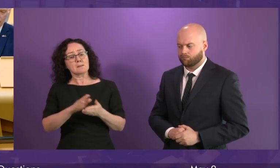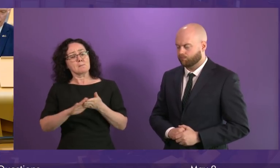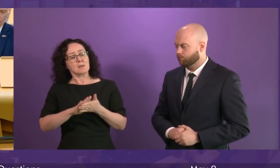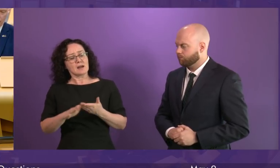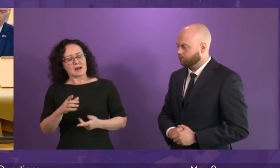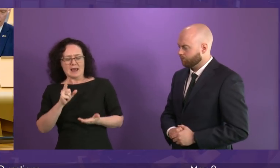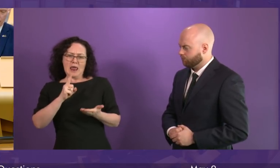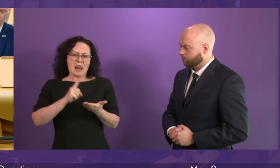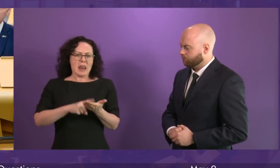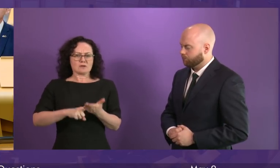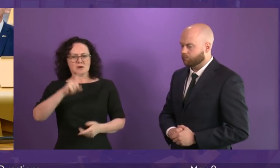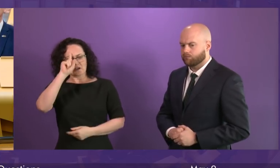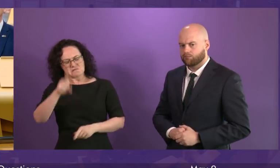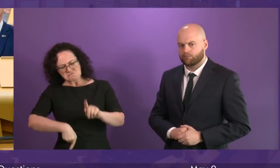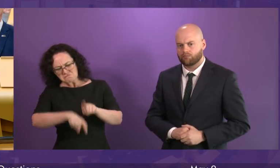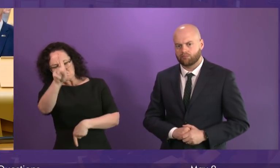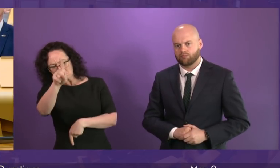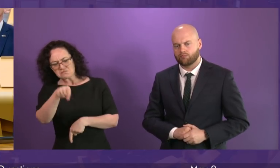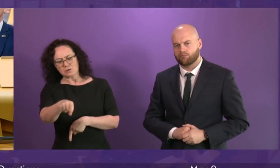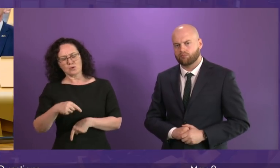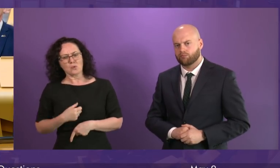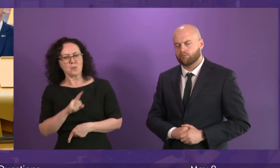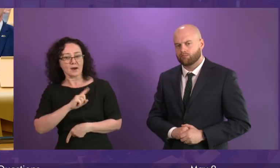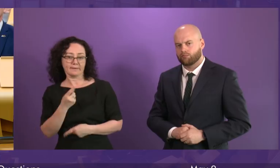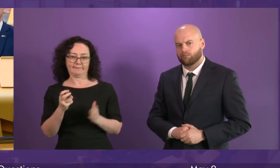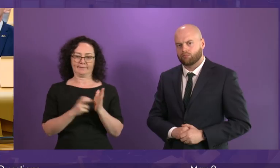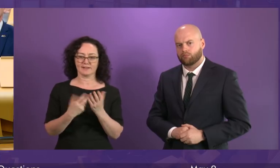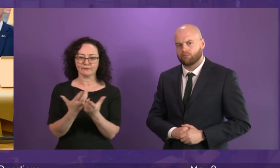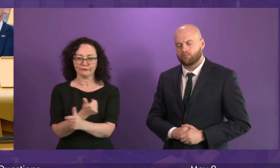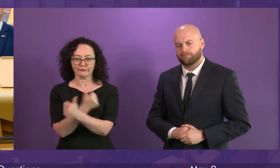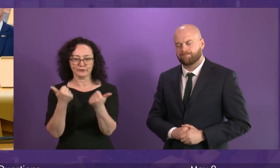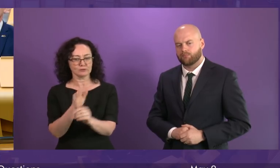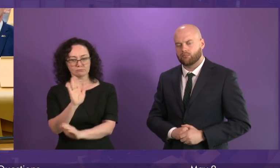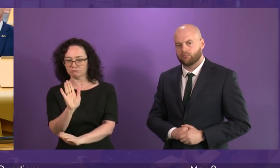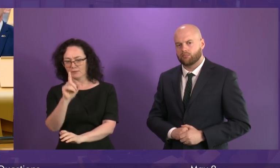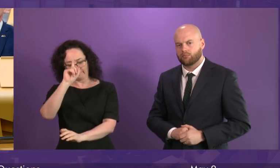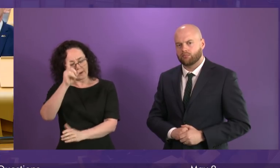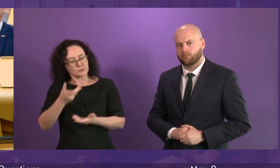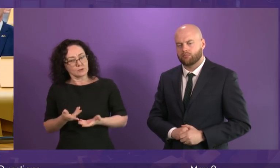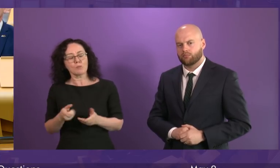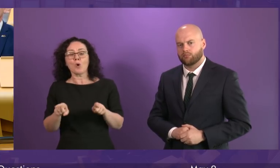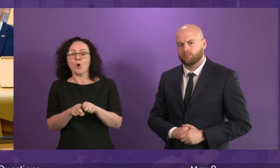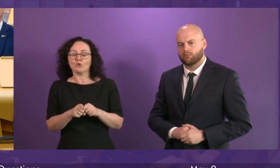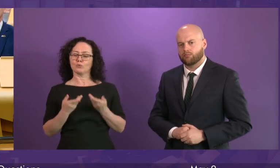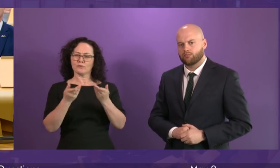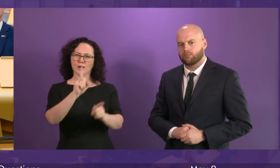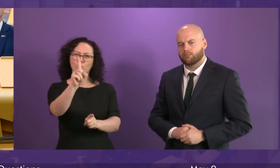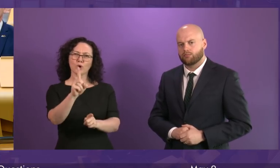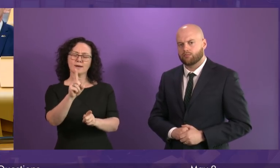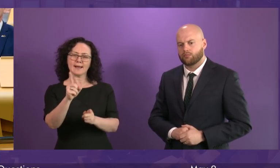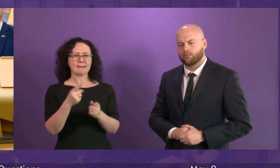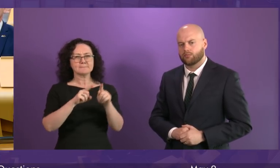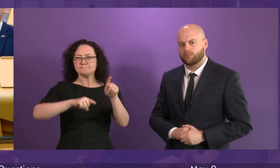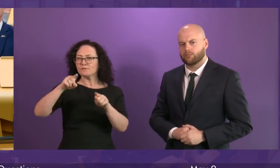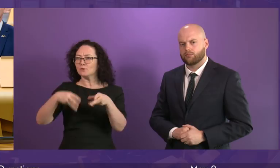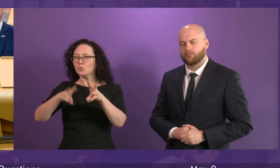simply because the tenancy reaches an end. And of course, that Act also provides a range of measures to help tackle high rents,